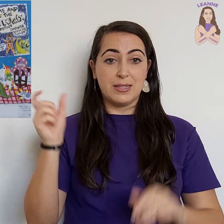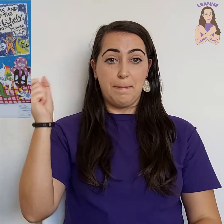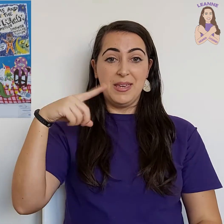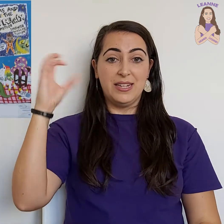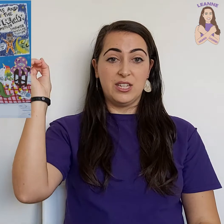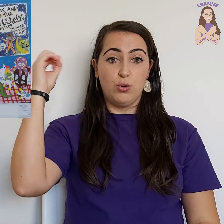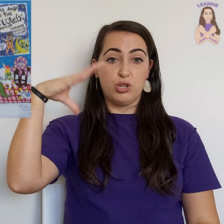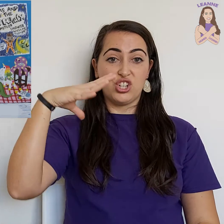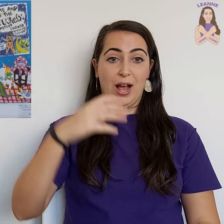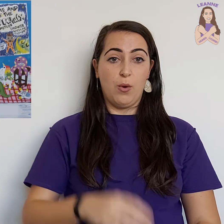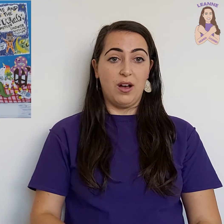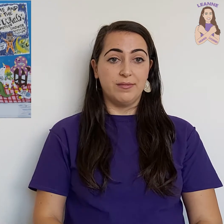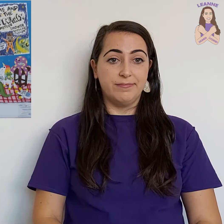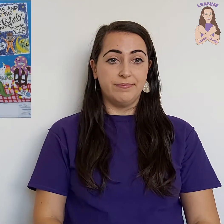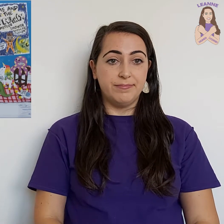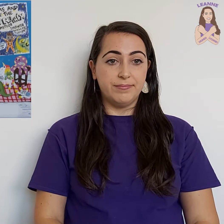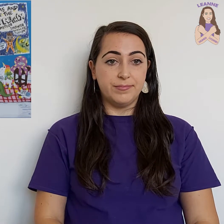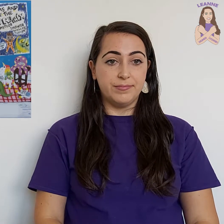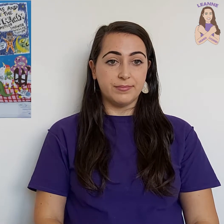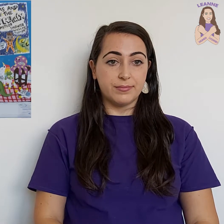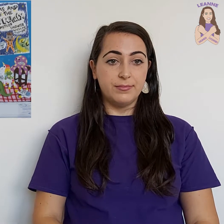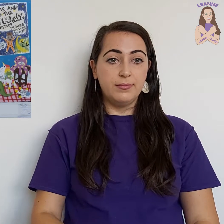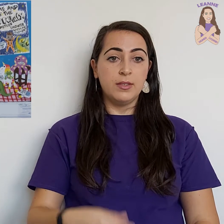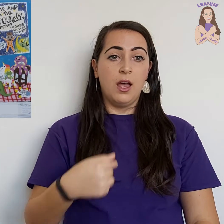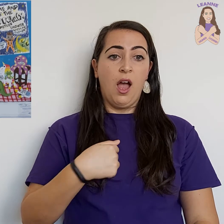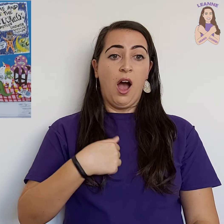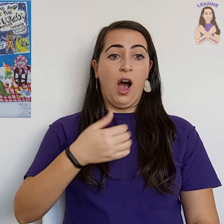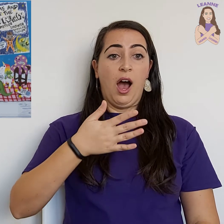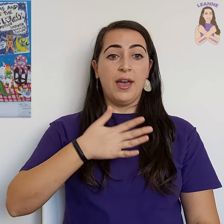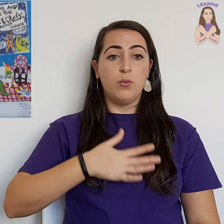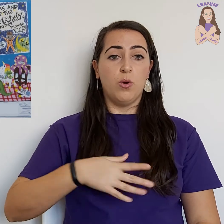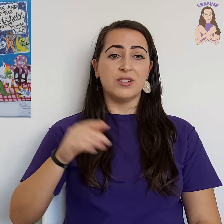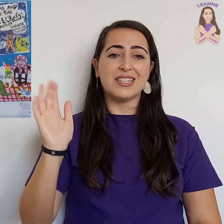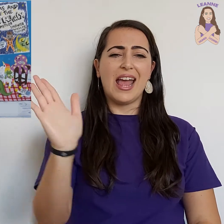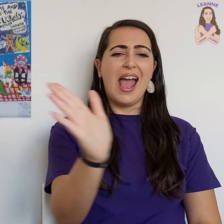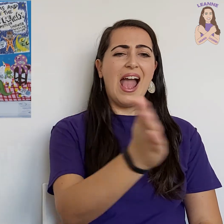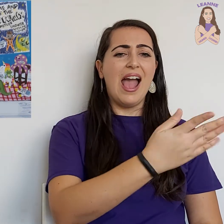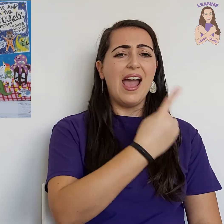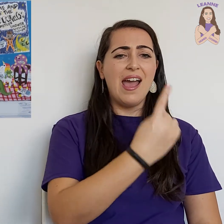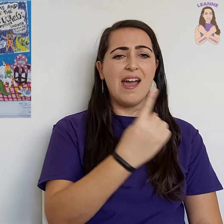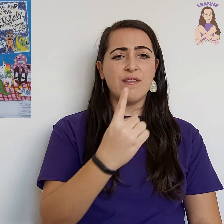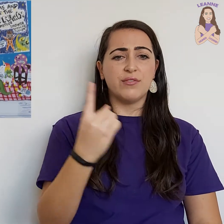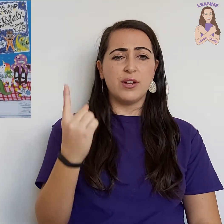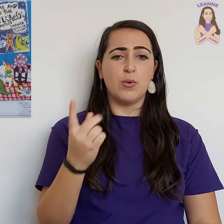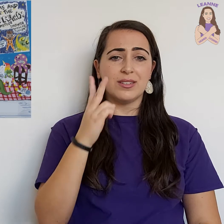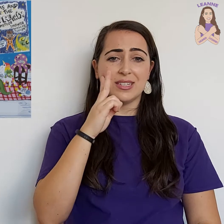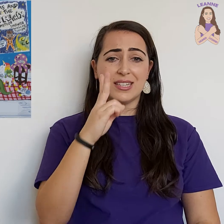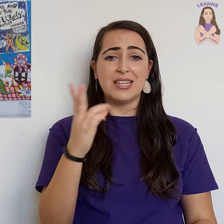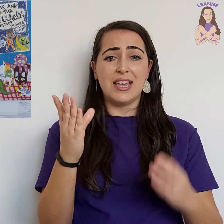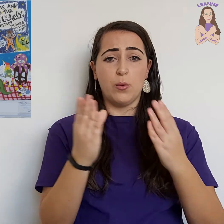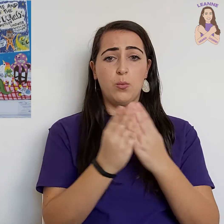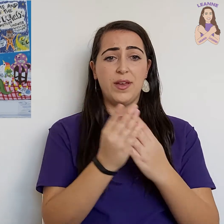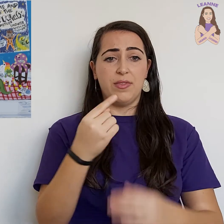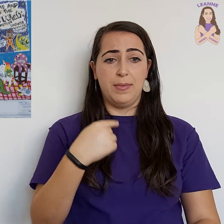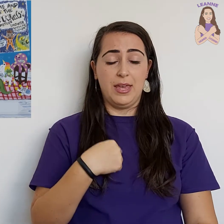Meteor Shower. I want everyone to see it with me.